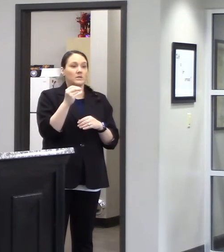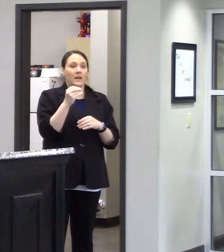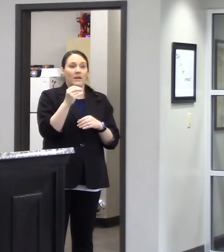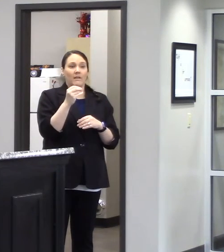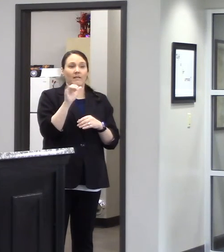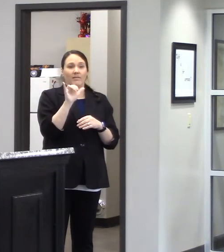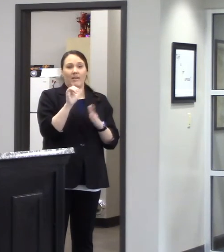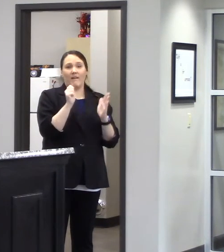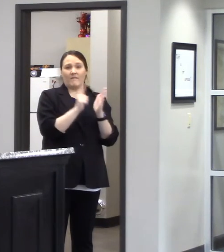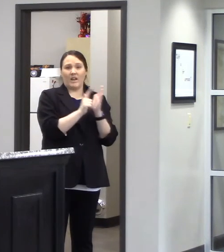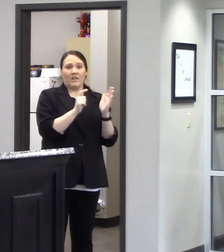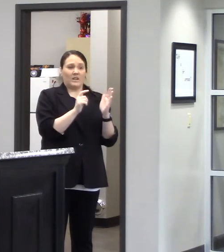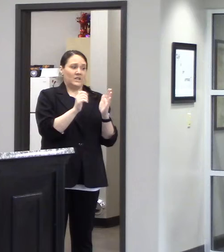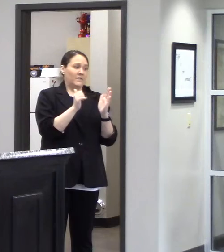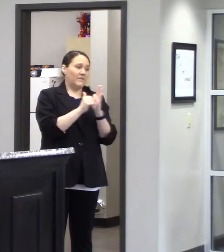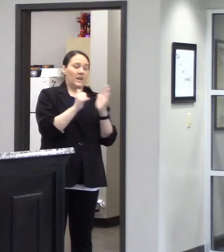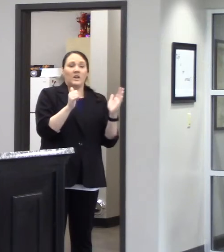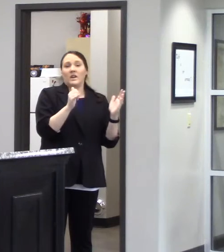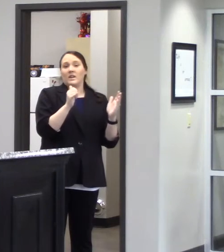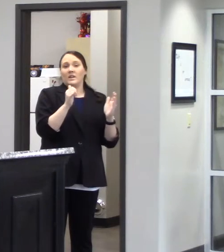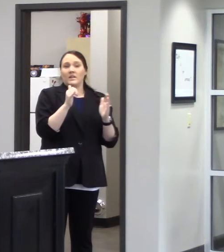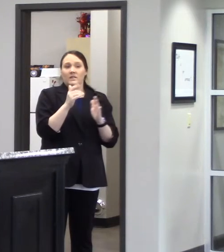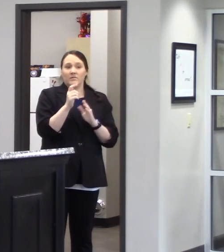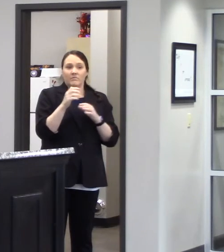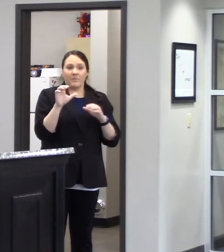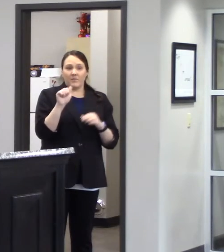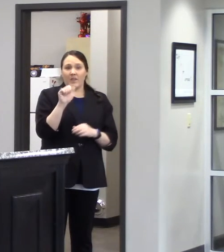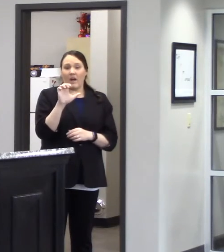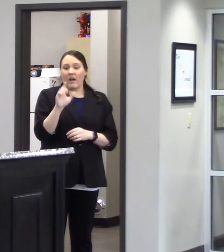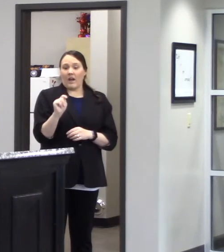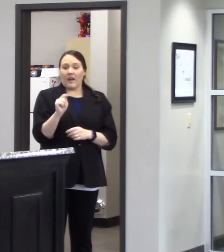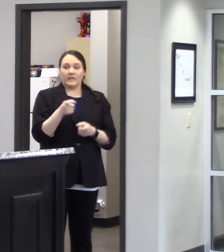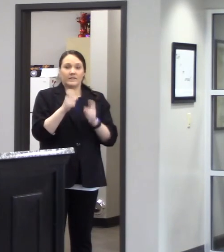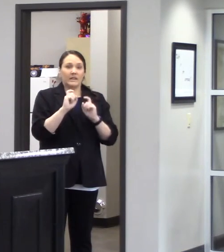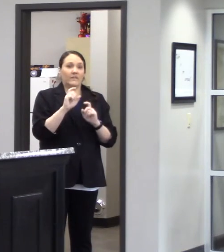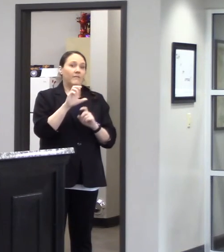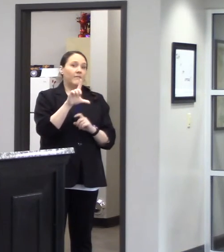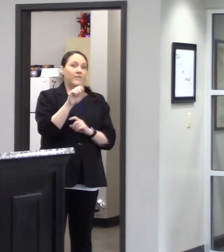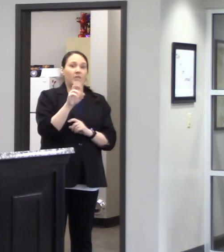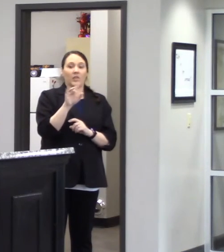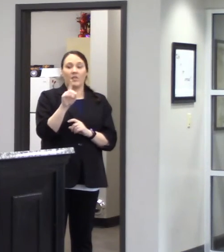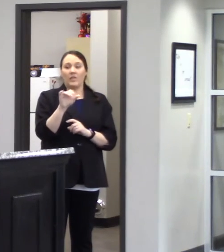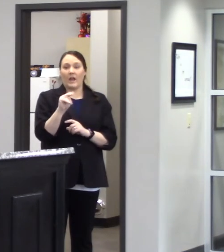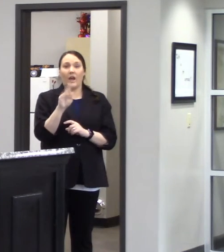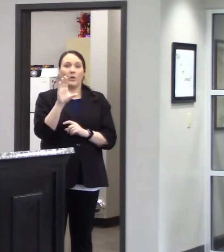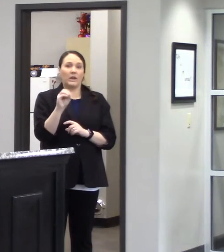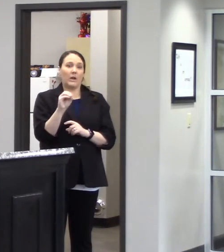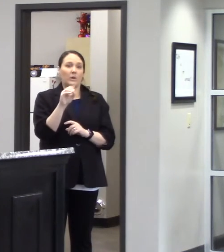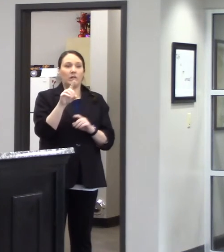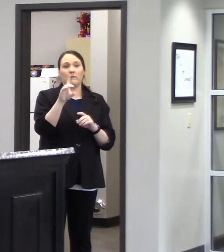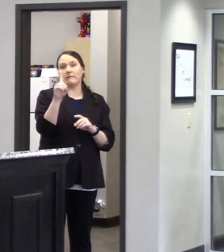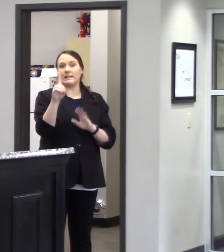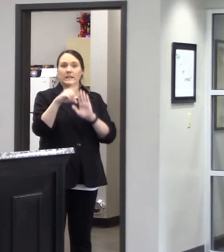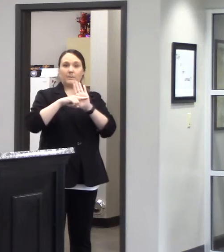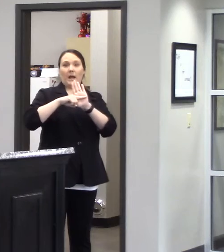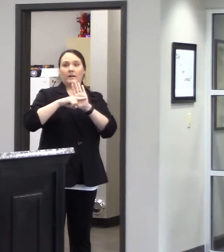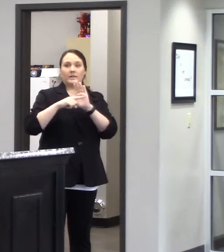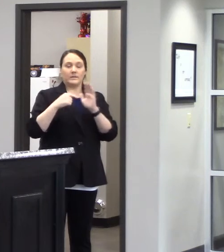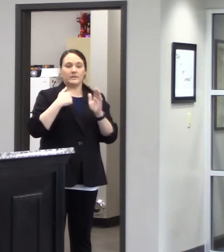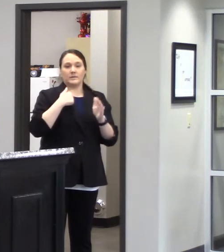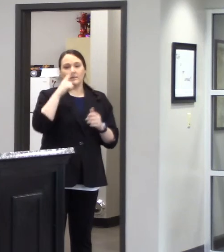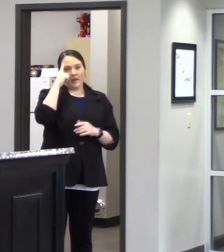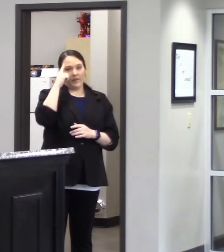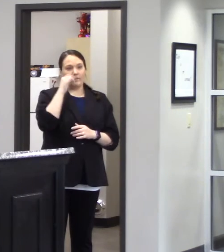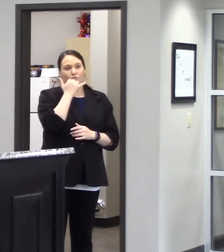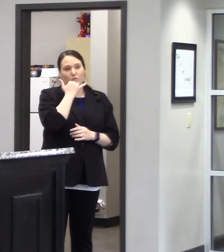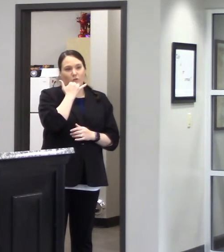violation of the act you know give live candy a d minus and that just that that set wrong with me anything less than a plus is